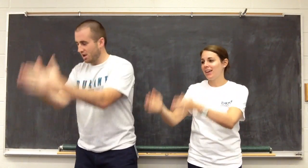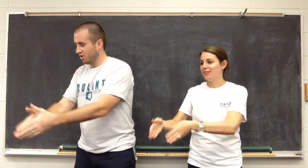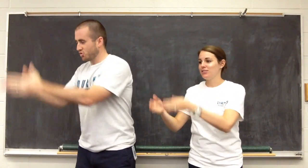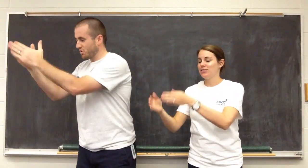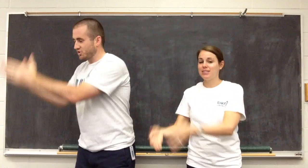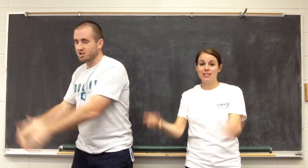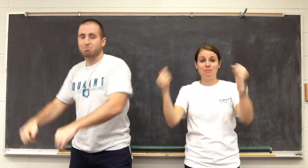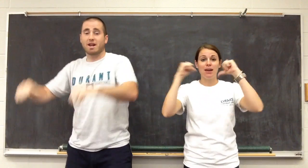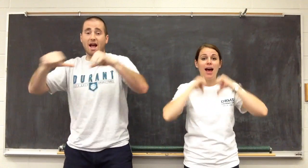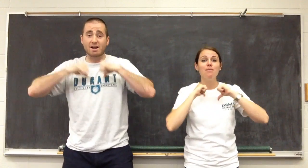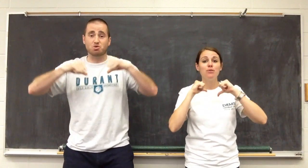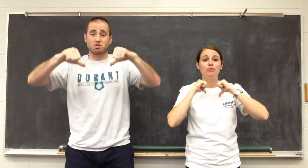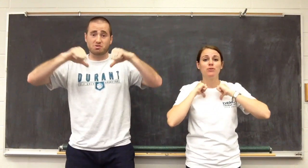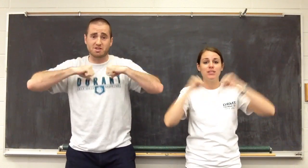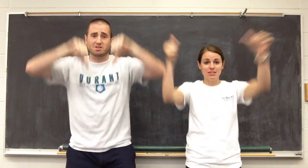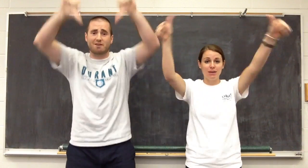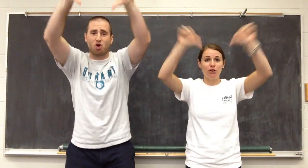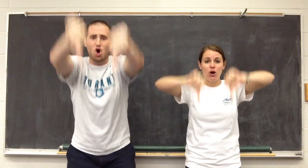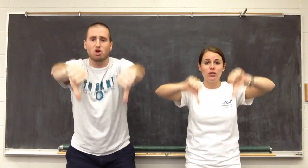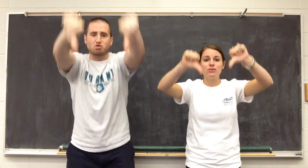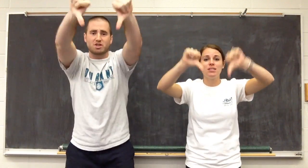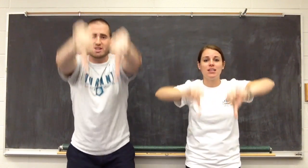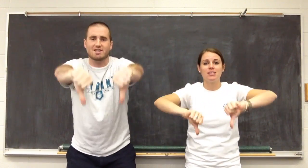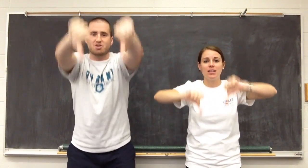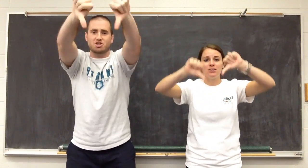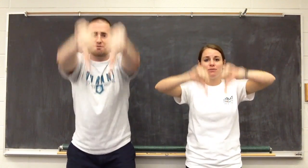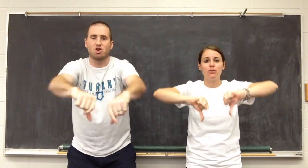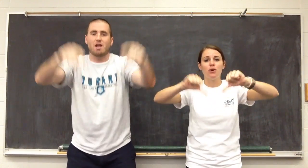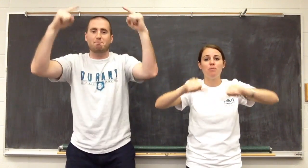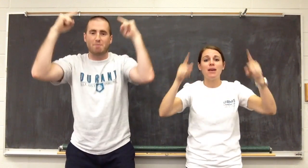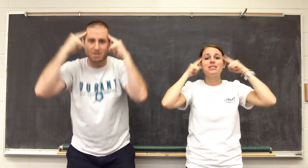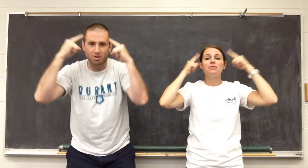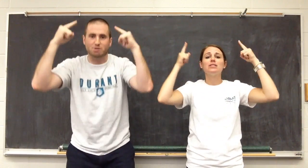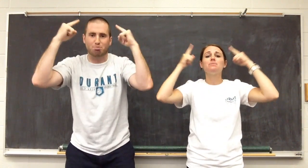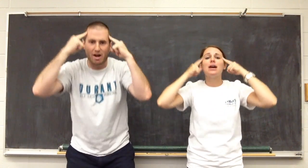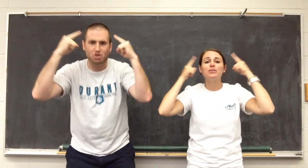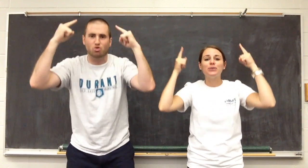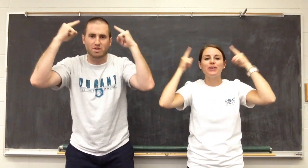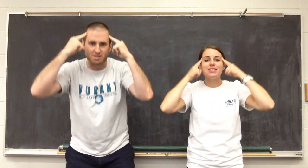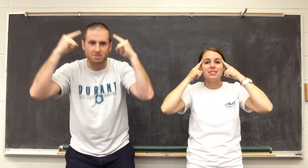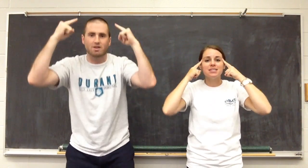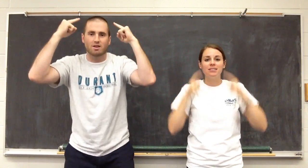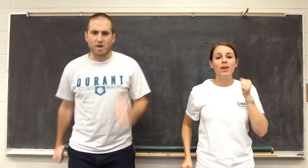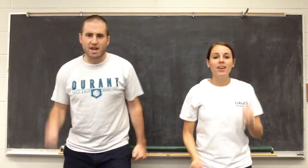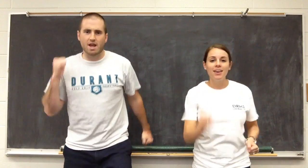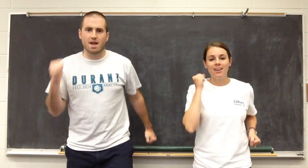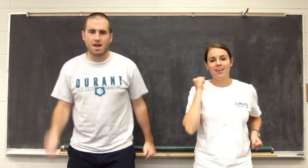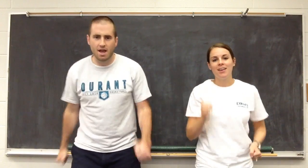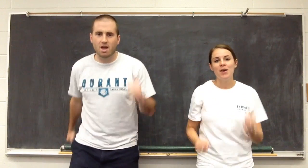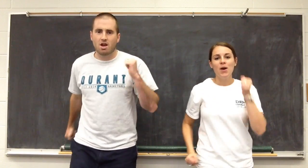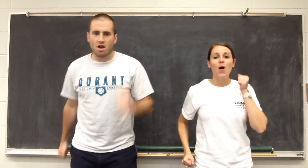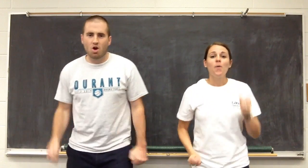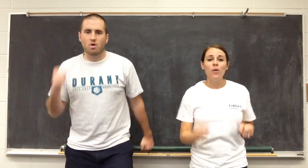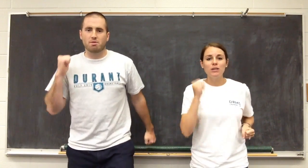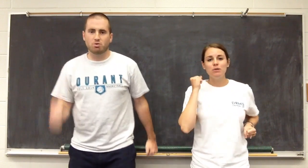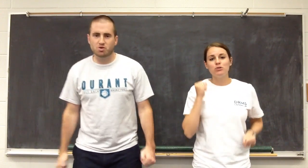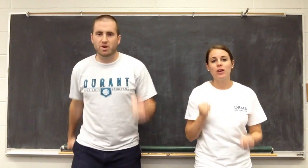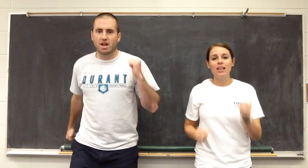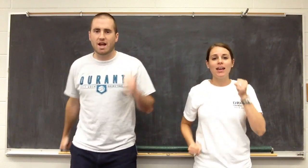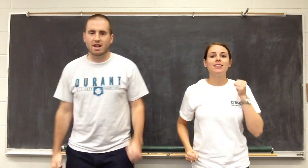characteristics. But I move to regions, yeah, for all you cynics, that are difficult and the best for less practical reasons. We want to move to unlikely